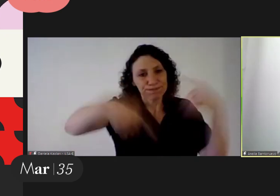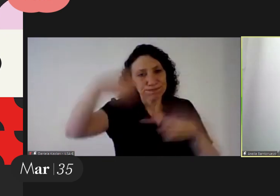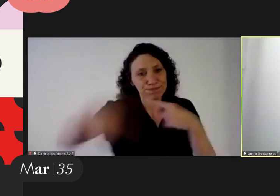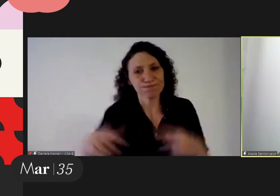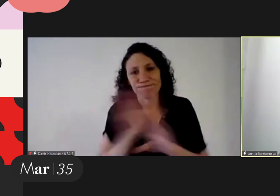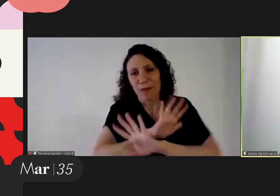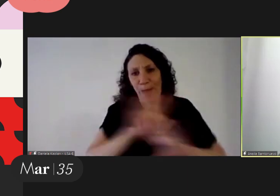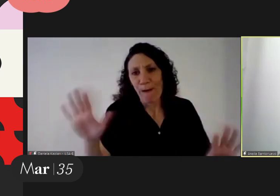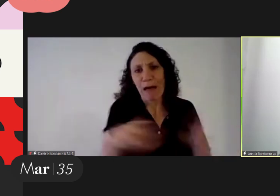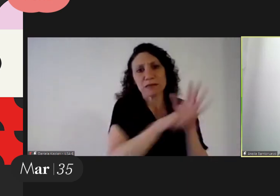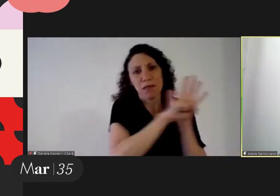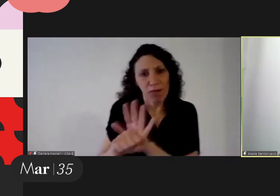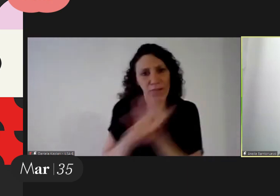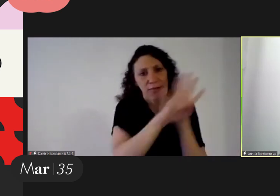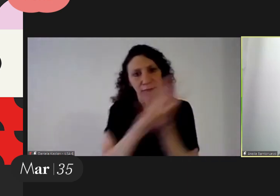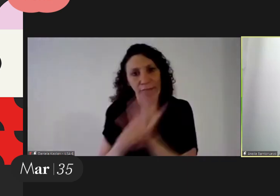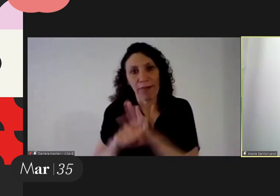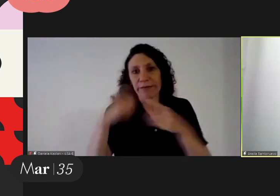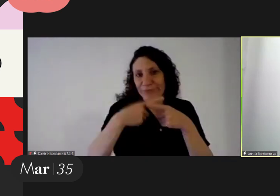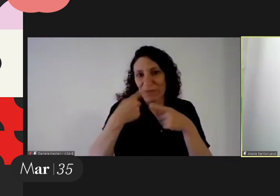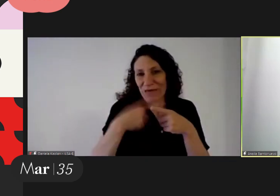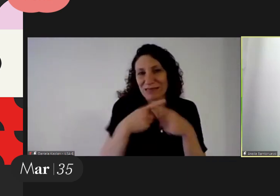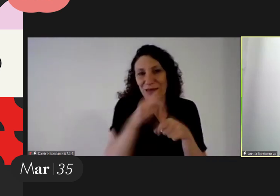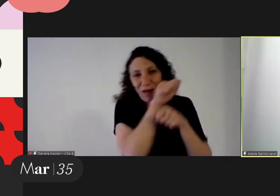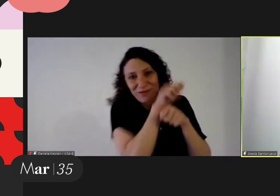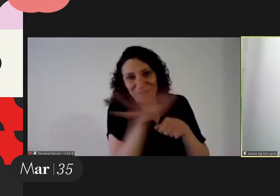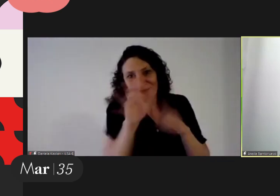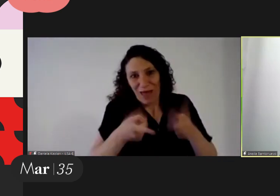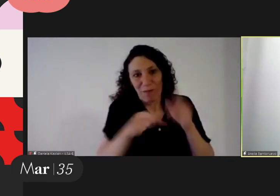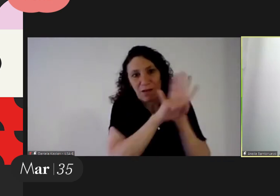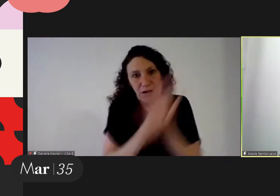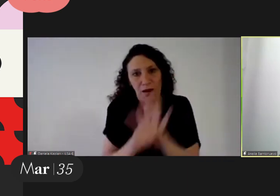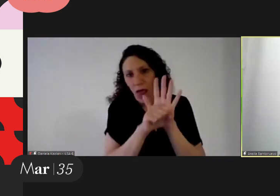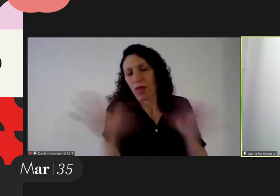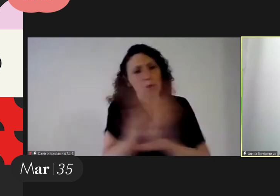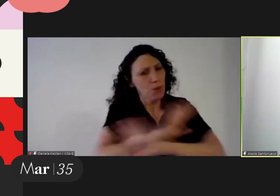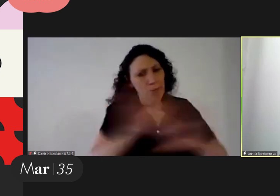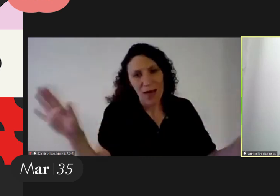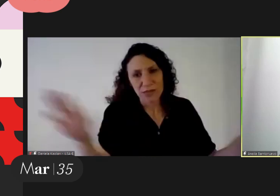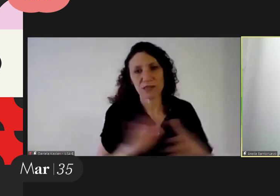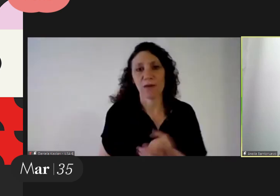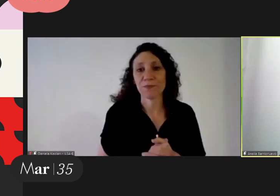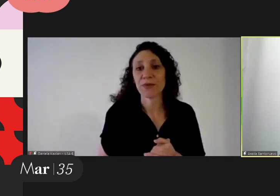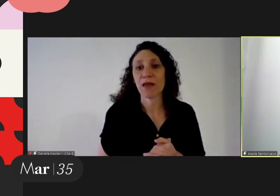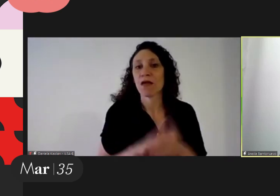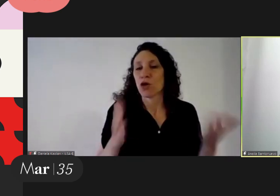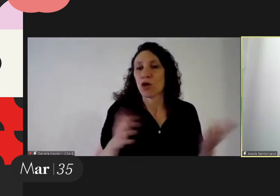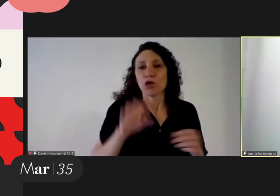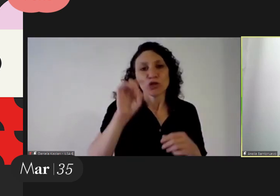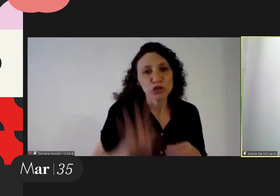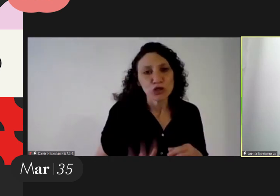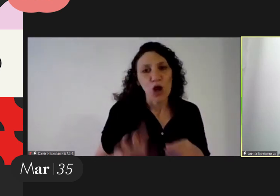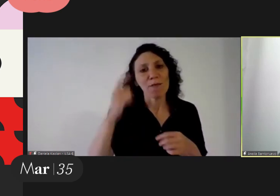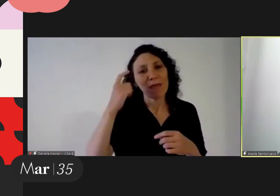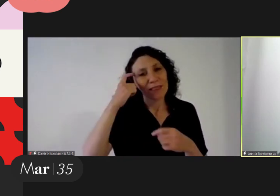things and stop reproducing exclusions through film festival and arts in general it's not enough to think